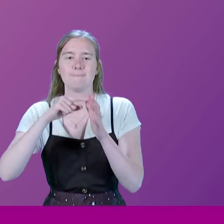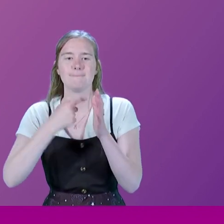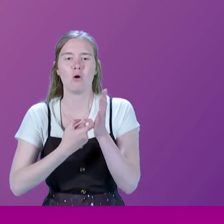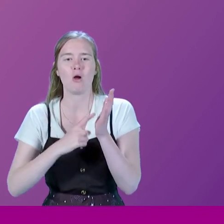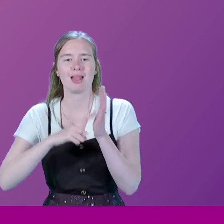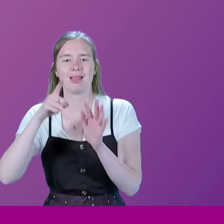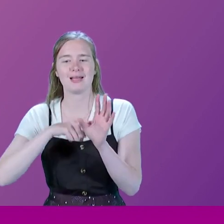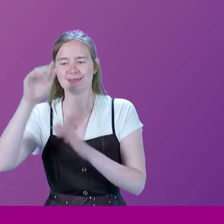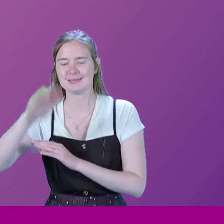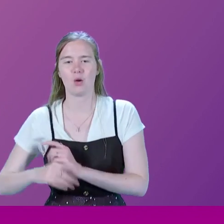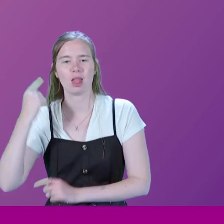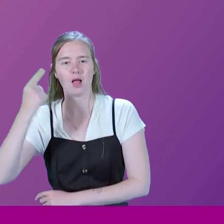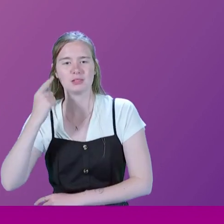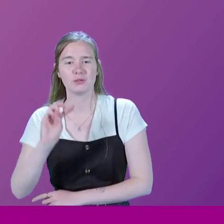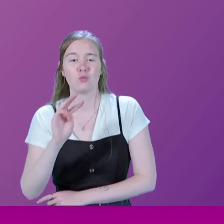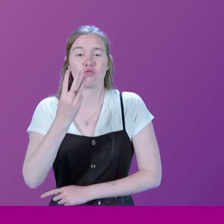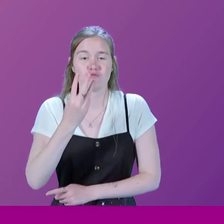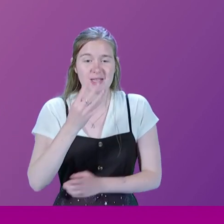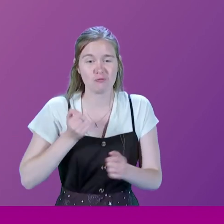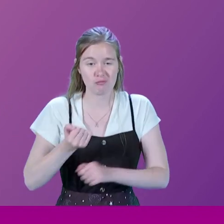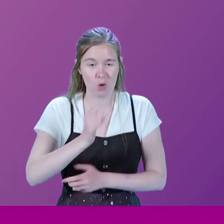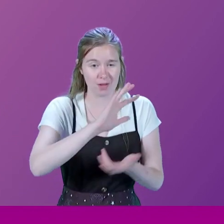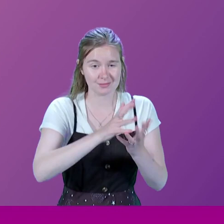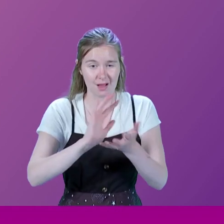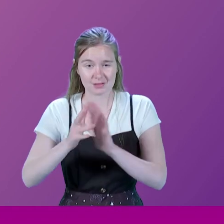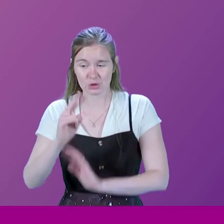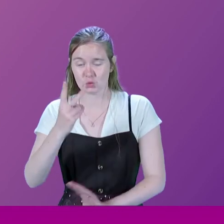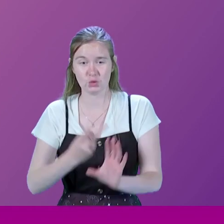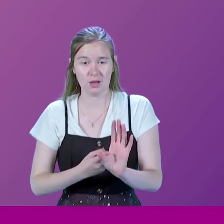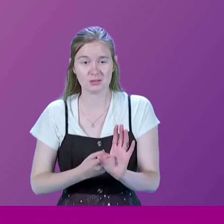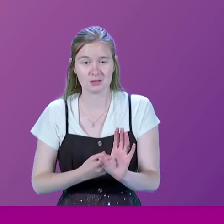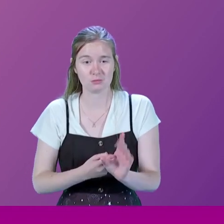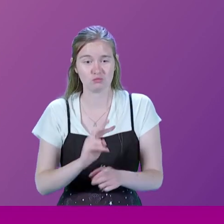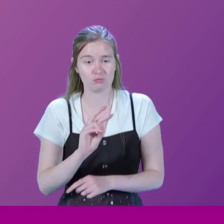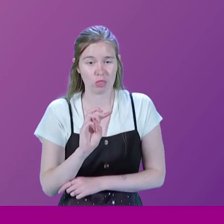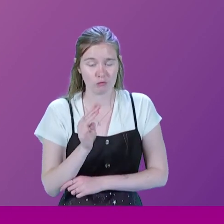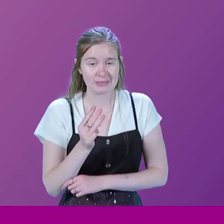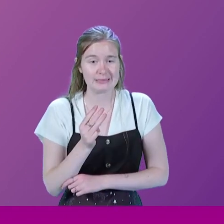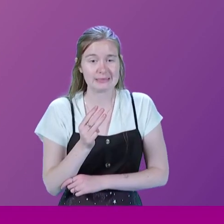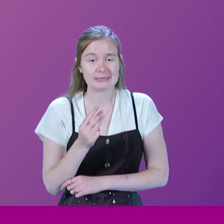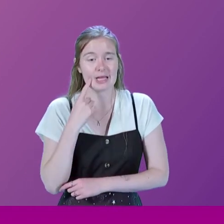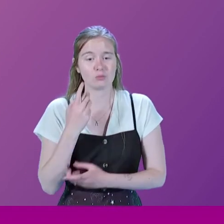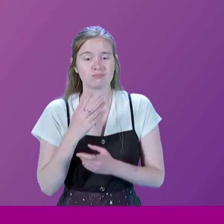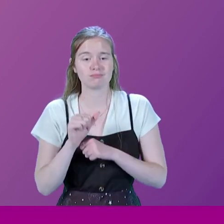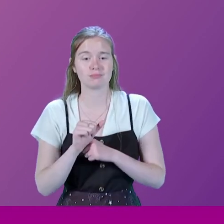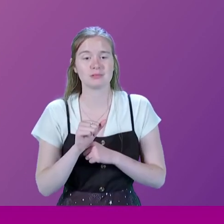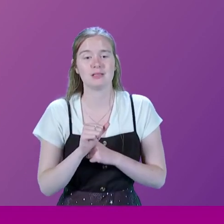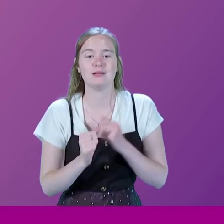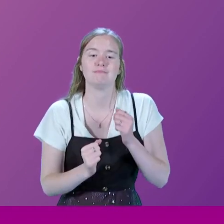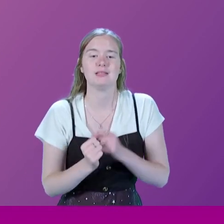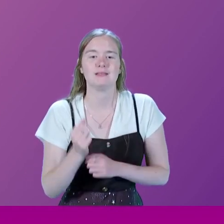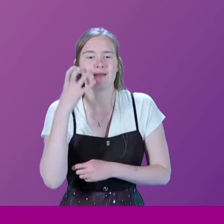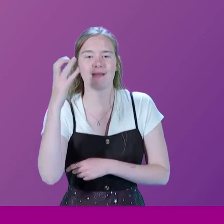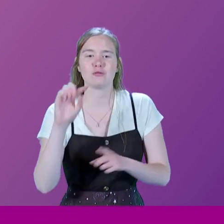in South London. I went to three railway disasters in two years. I came immediately after the King's Cross fire